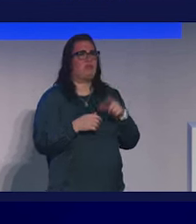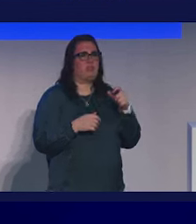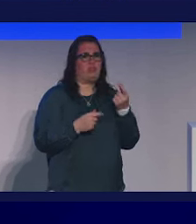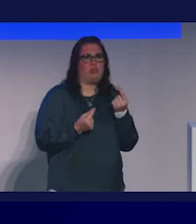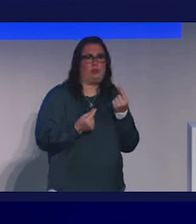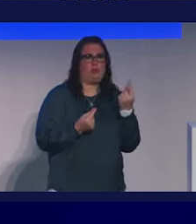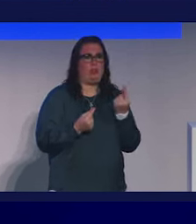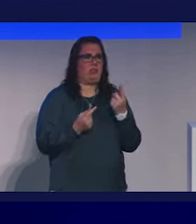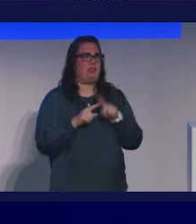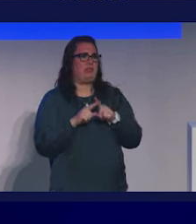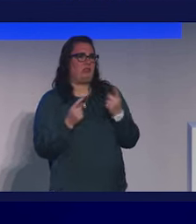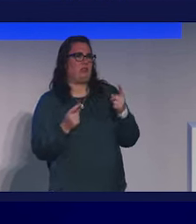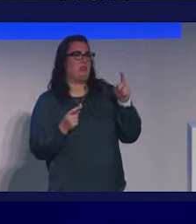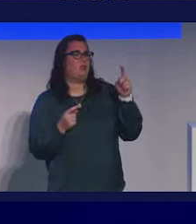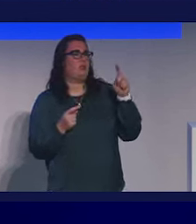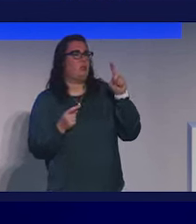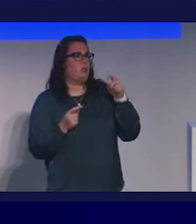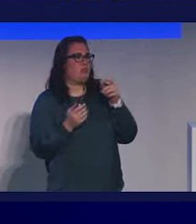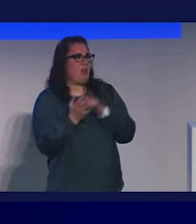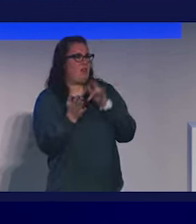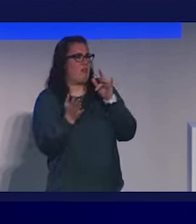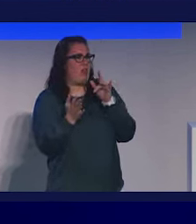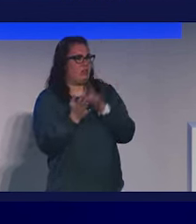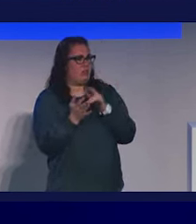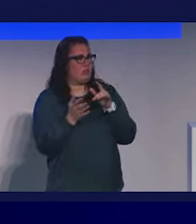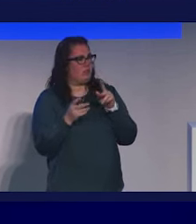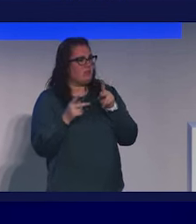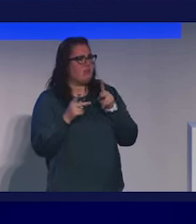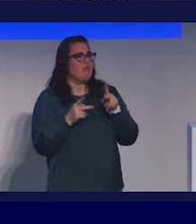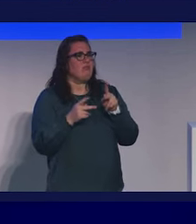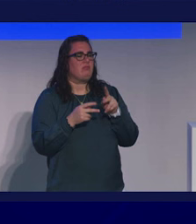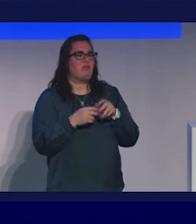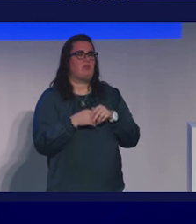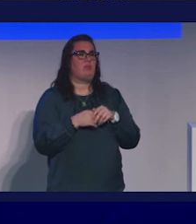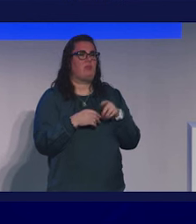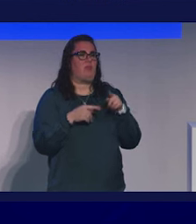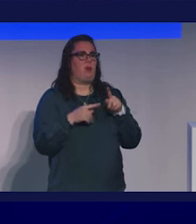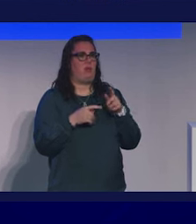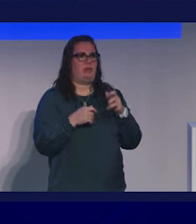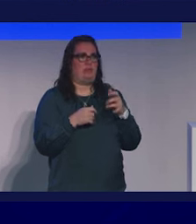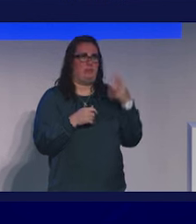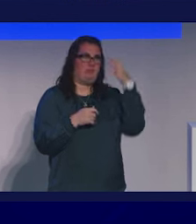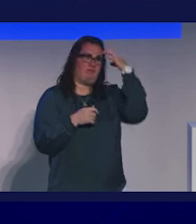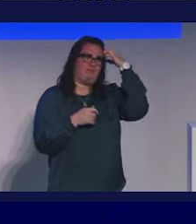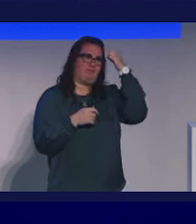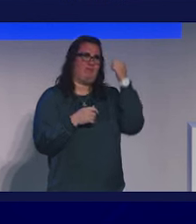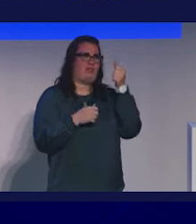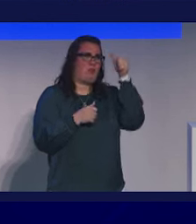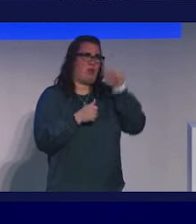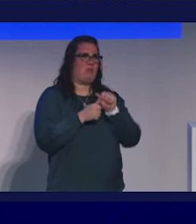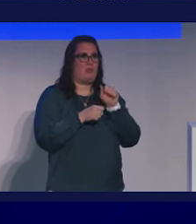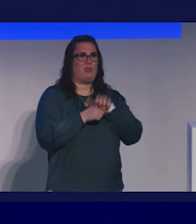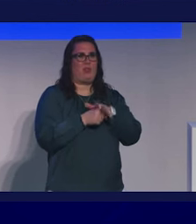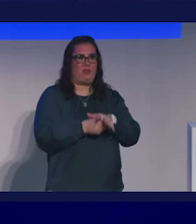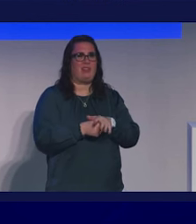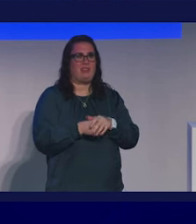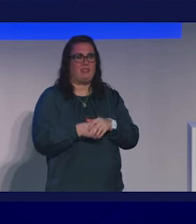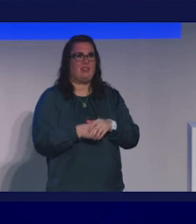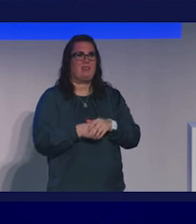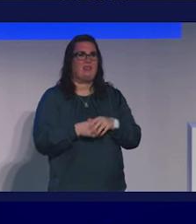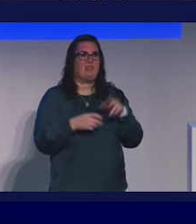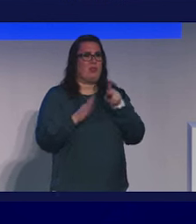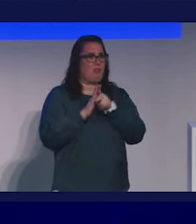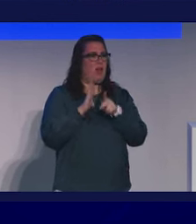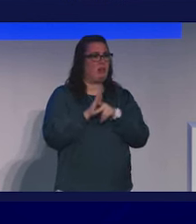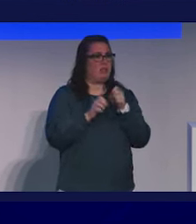something differently. We have to take advantage of the momentum while it's still fresh in our minds and that's a real opportunity for us. There are